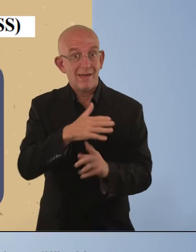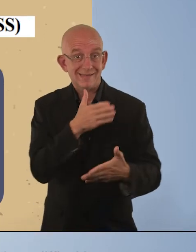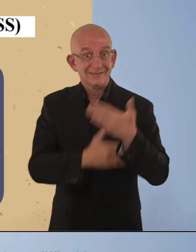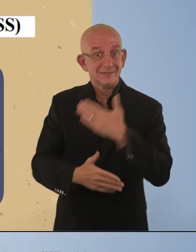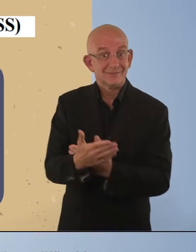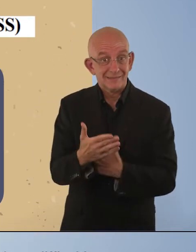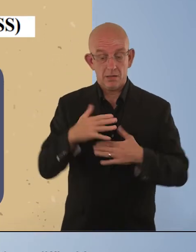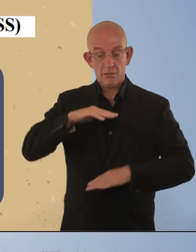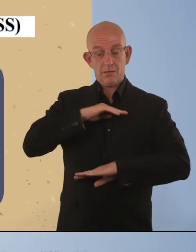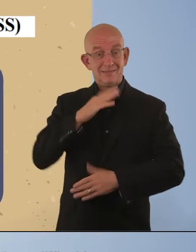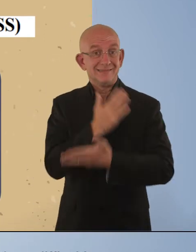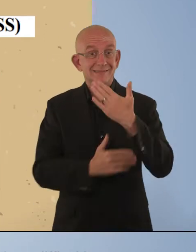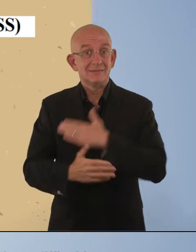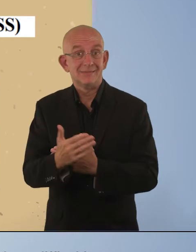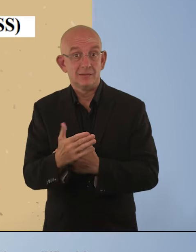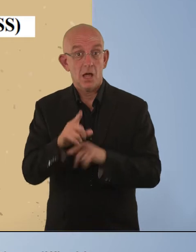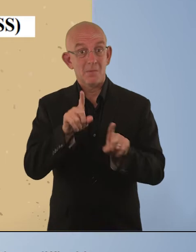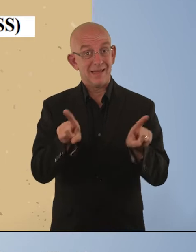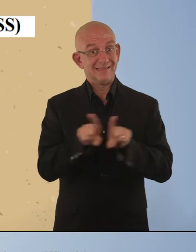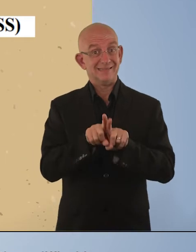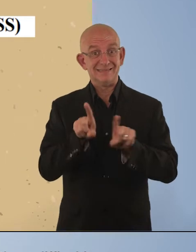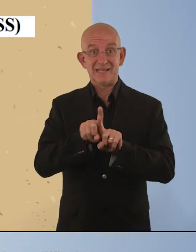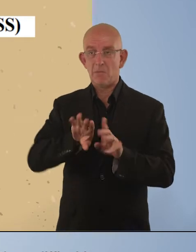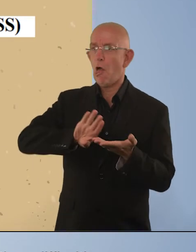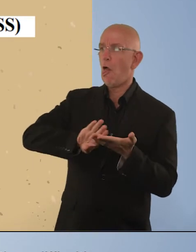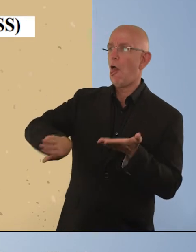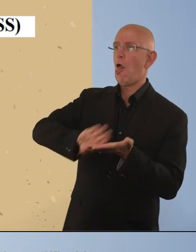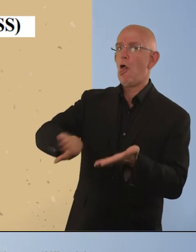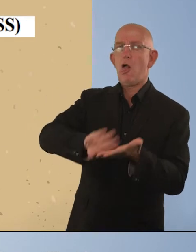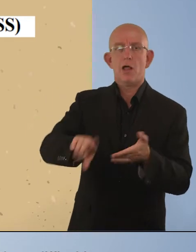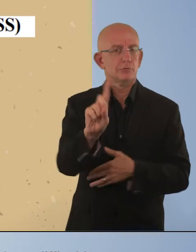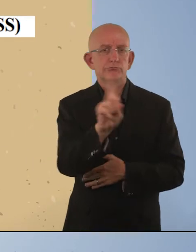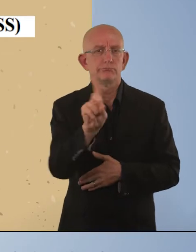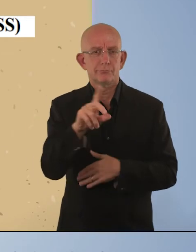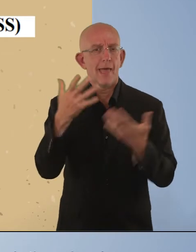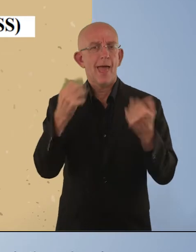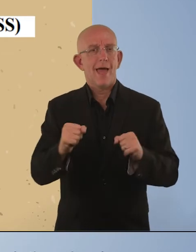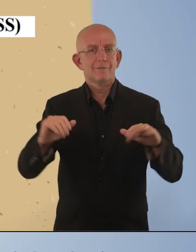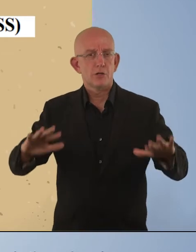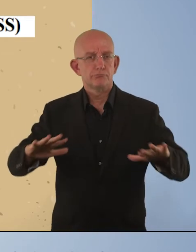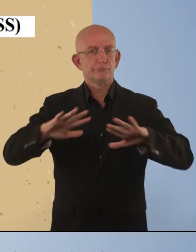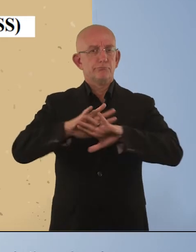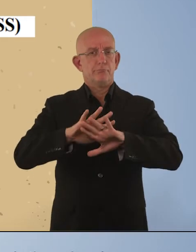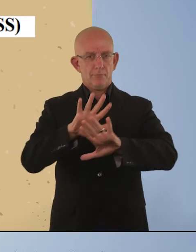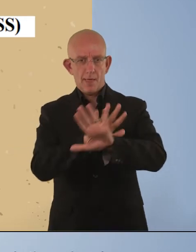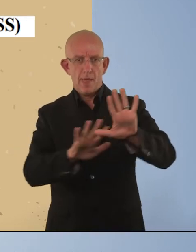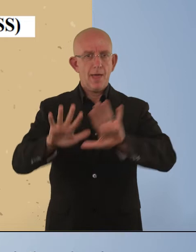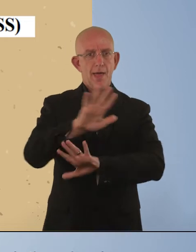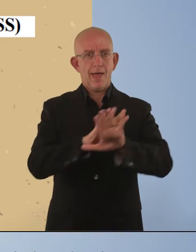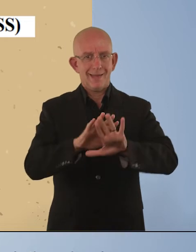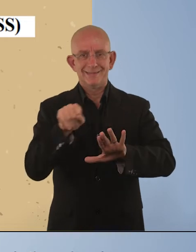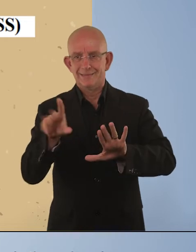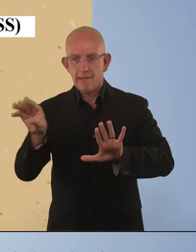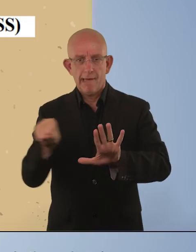This does not mean that people with these difficulties are not included in the short set. Some, but not all of those with difficulties